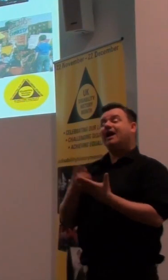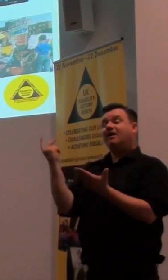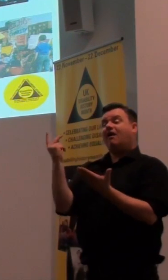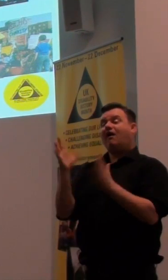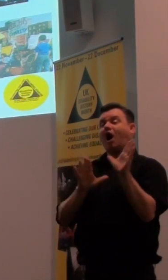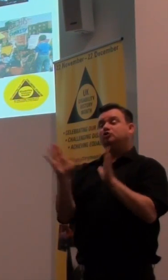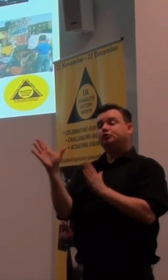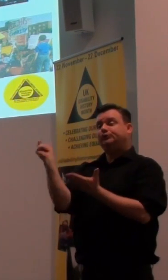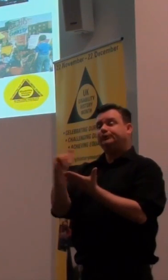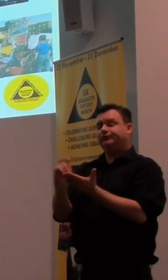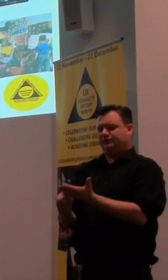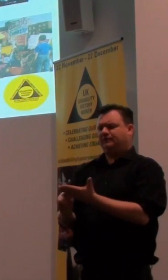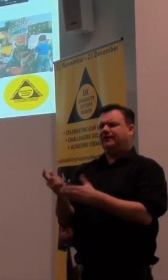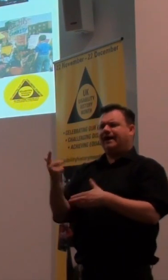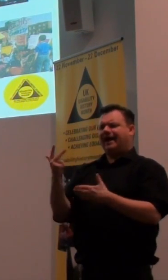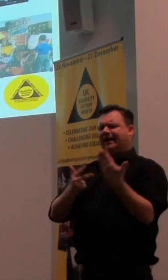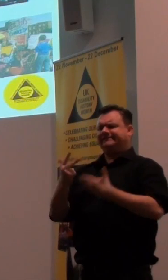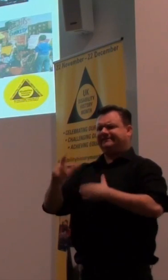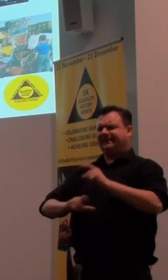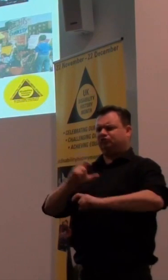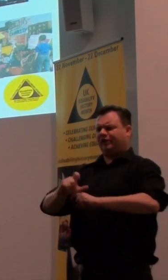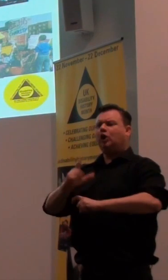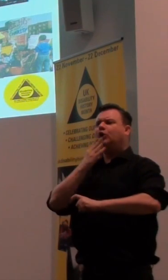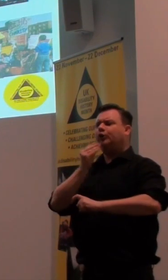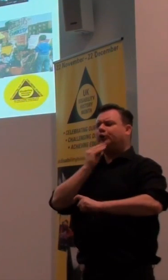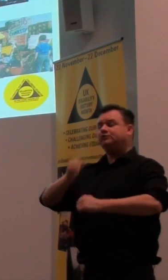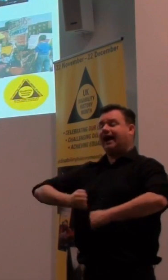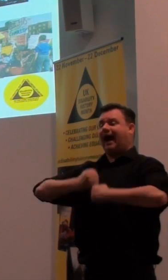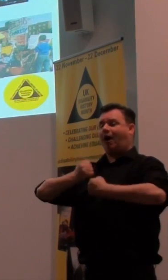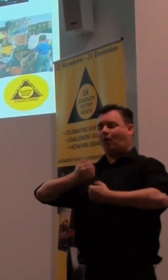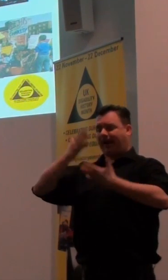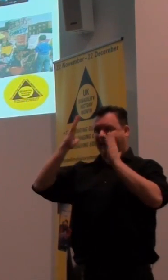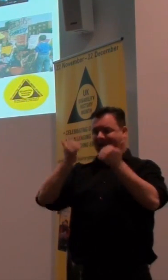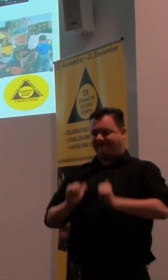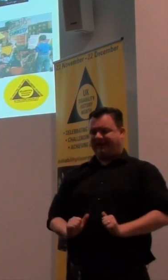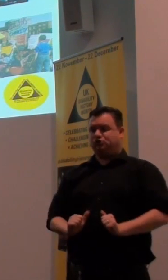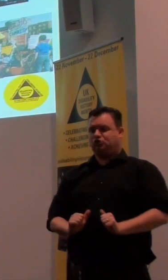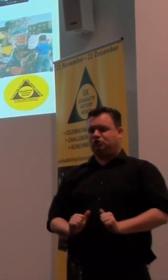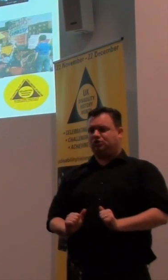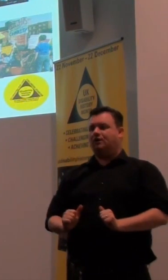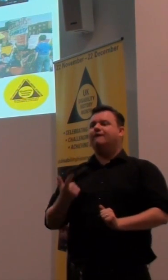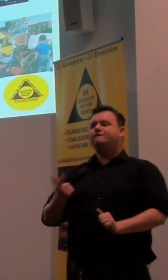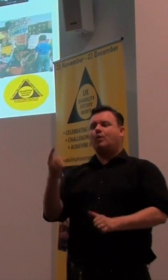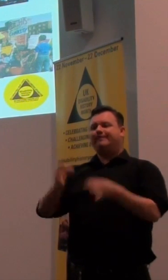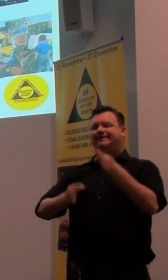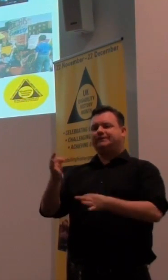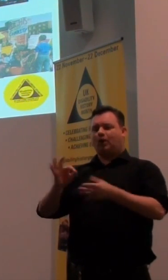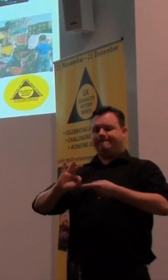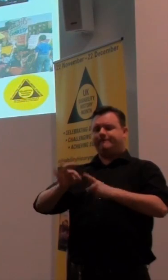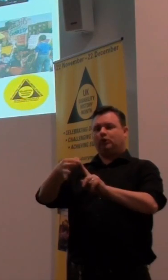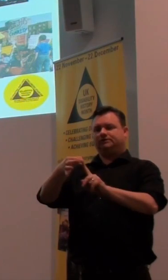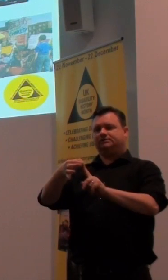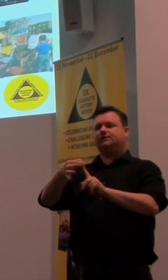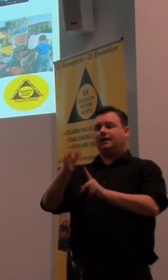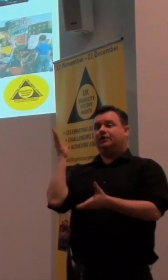time, particularly in the 18th century, have used our outer image to make general political points, and it's a very